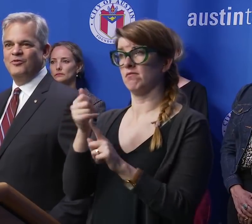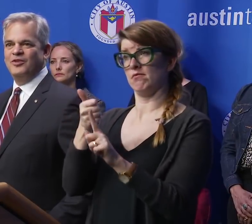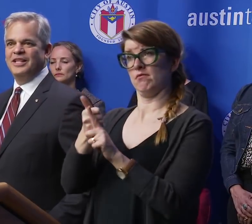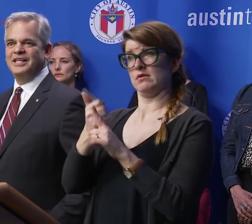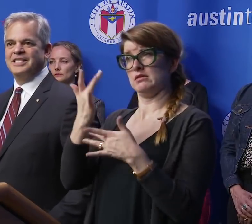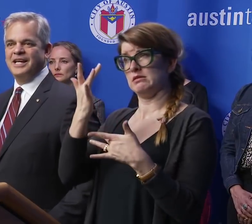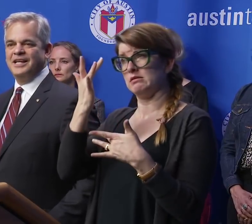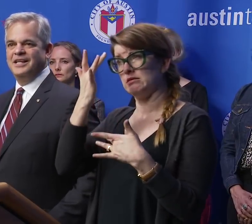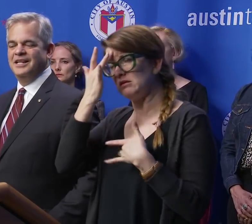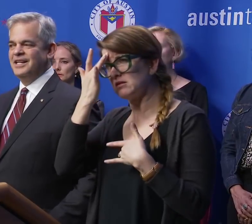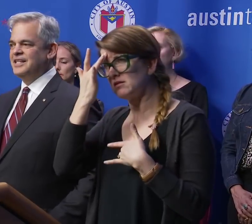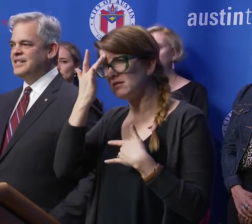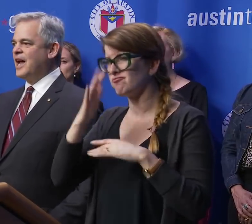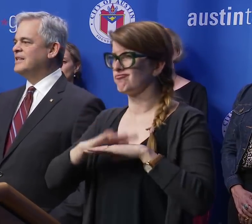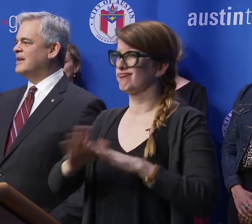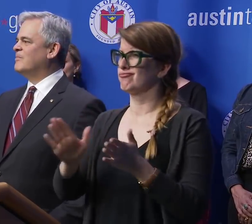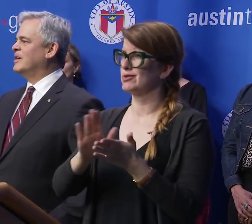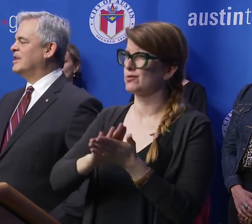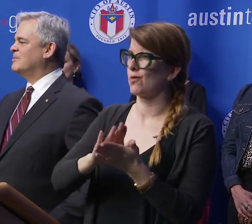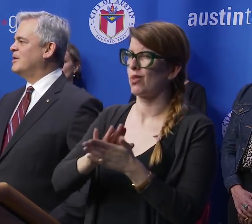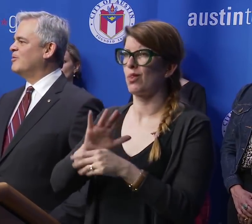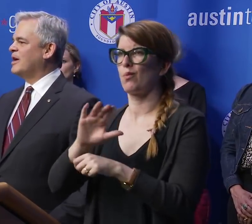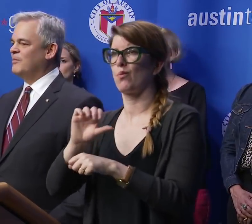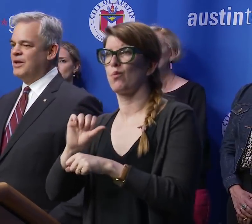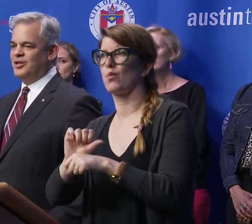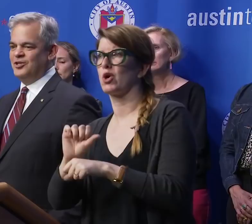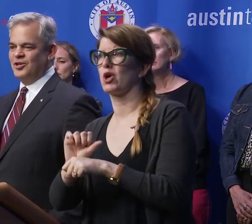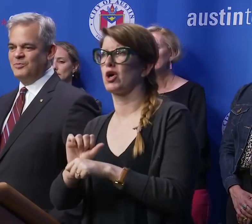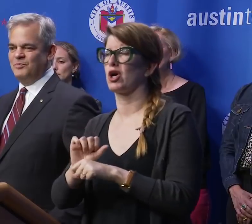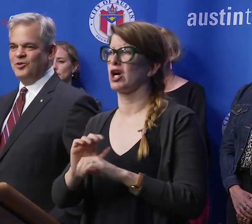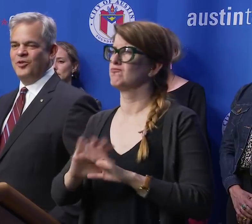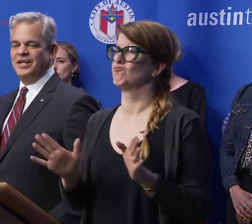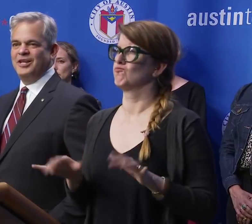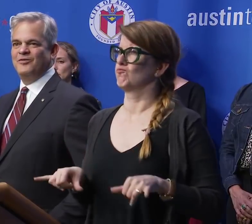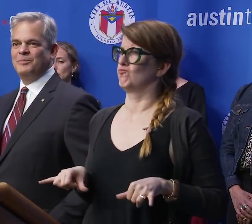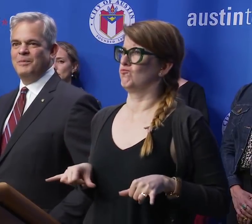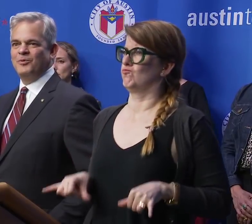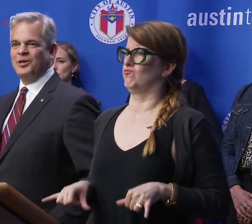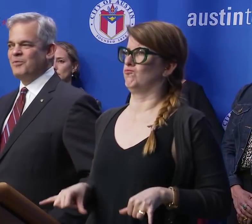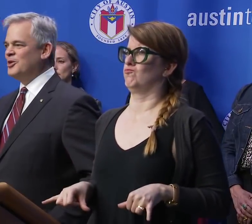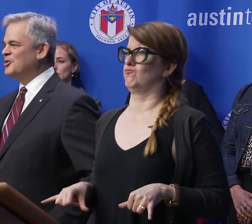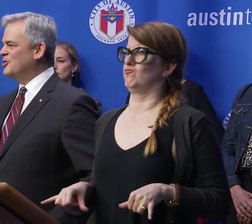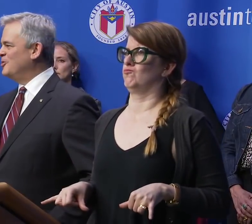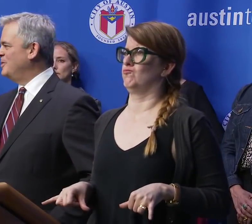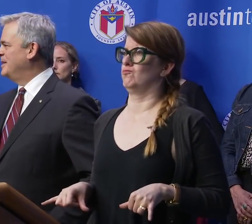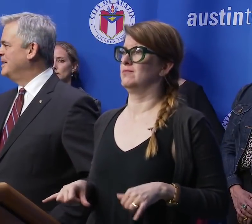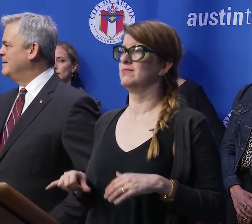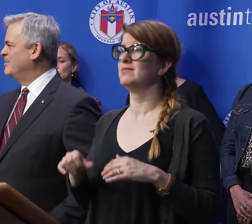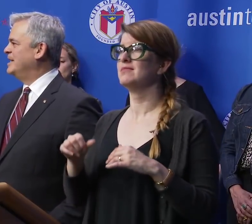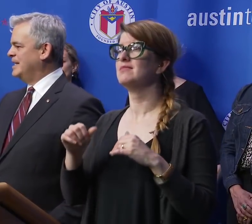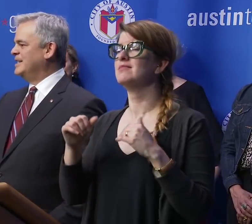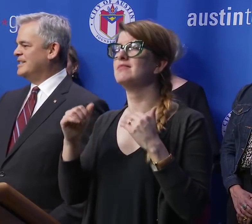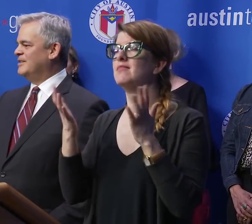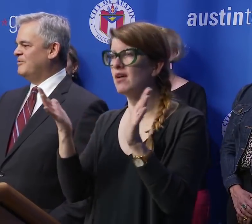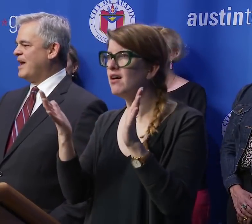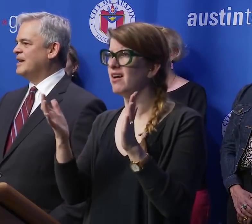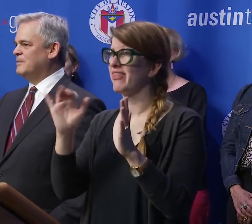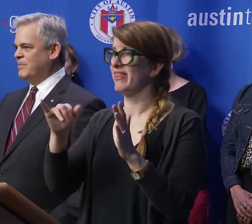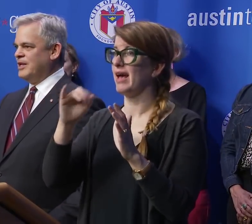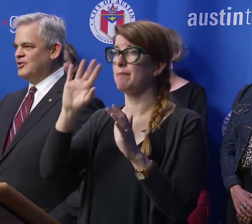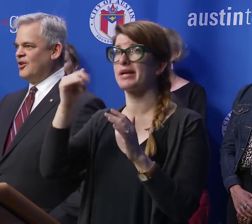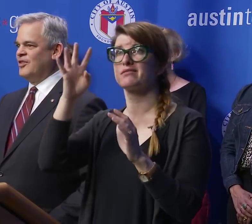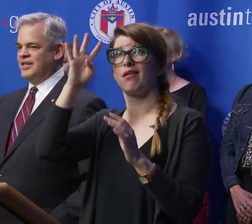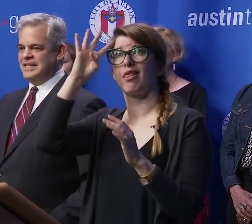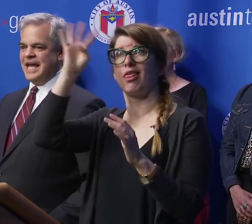work if you're feeling sick is not something that's being recommended just so that it gives people something to do. It is in